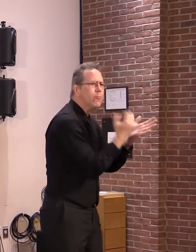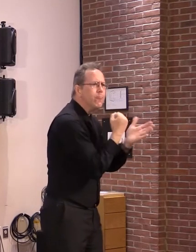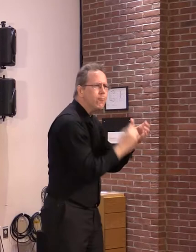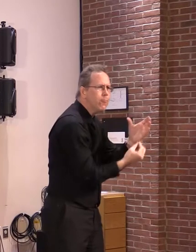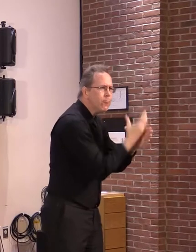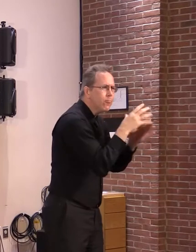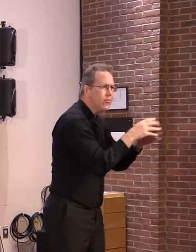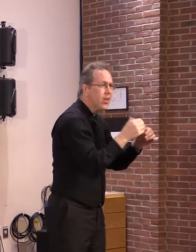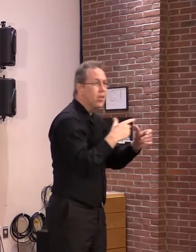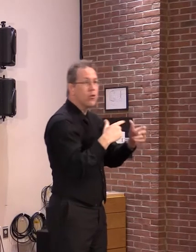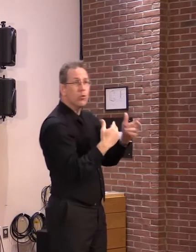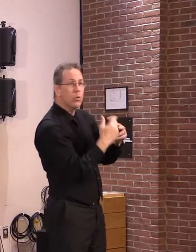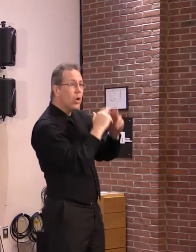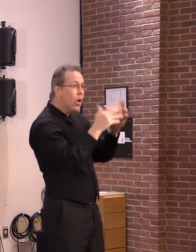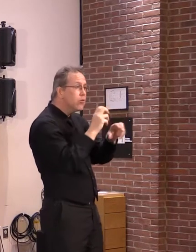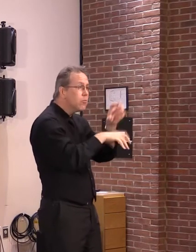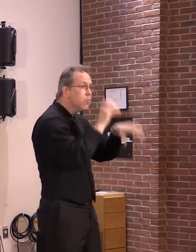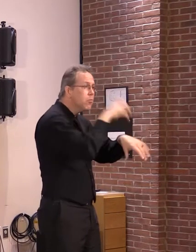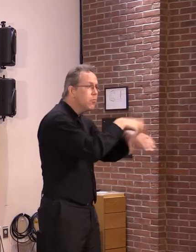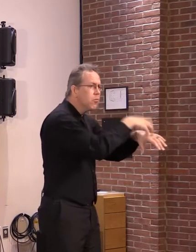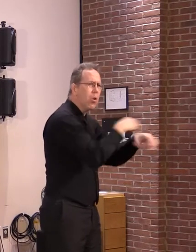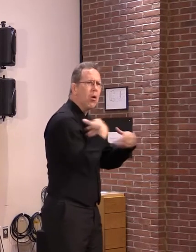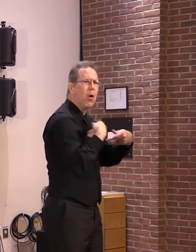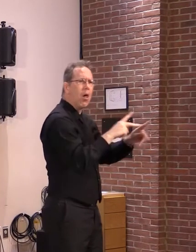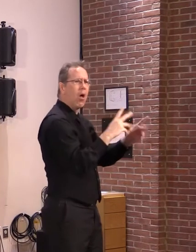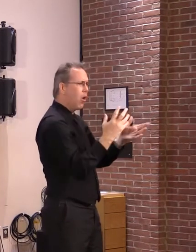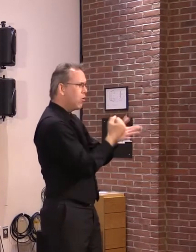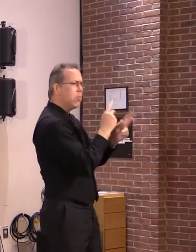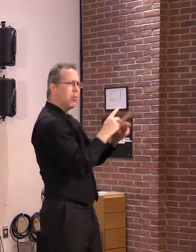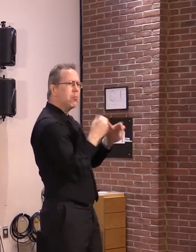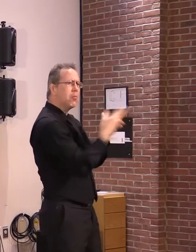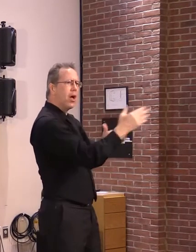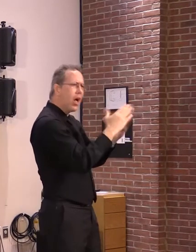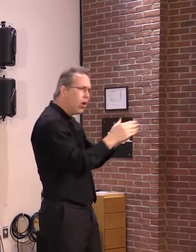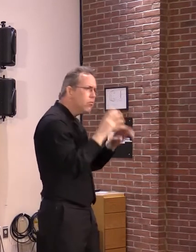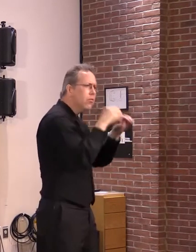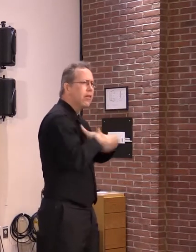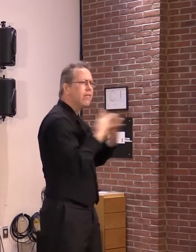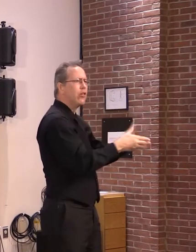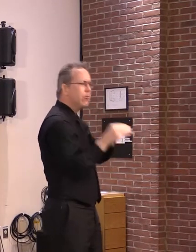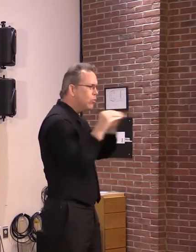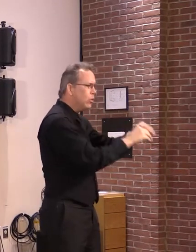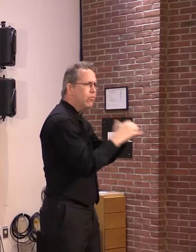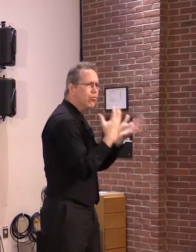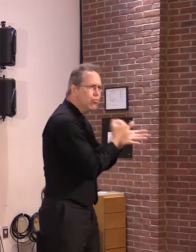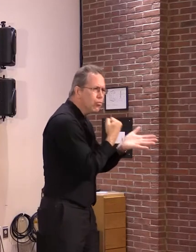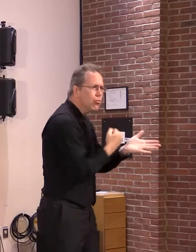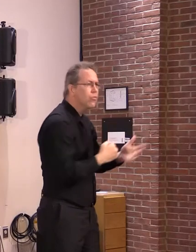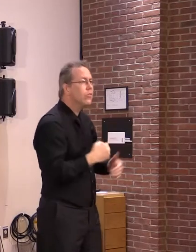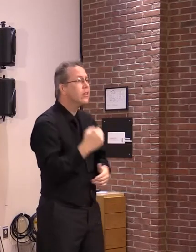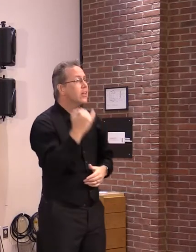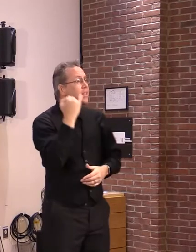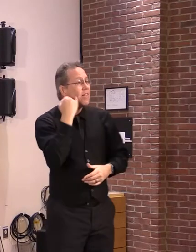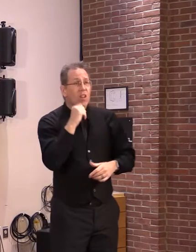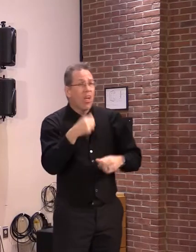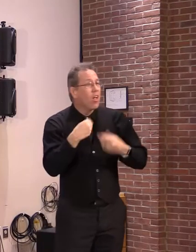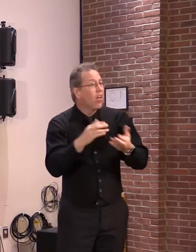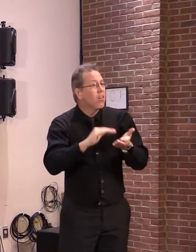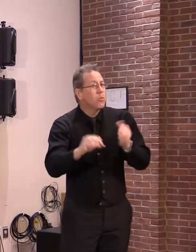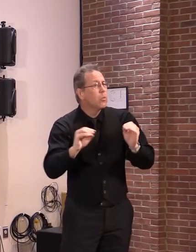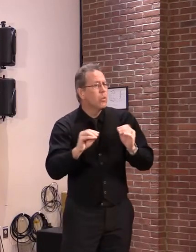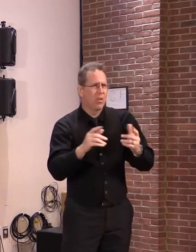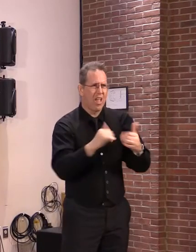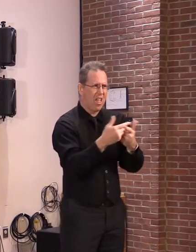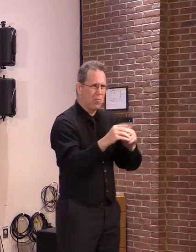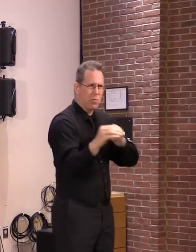If we hadn't had that, where would those units have been built? I'm not sure we would have a good track of that. But because we've